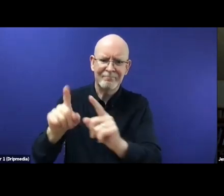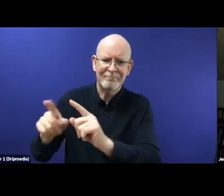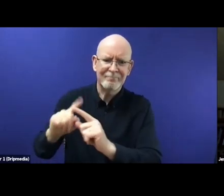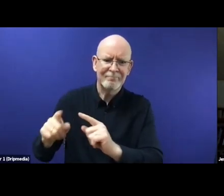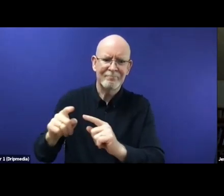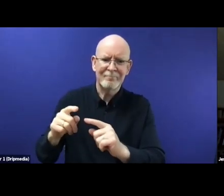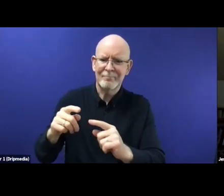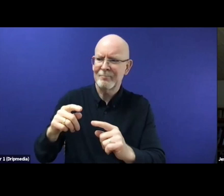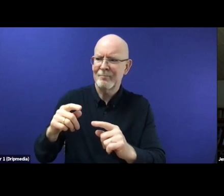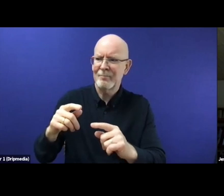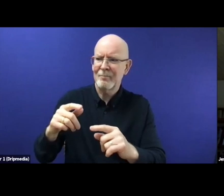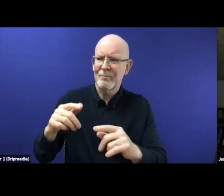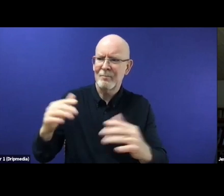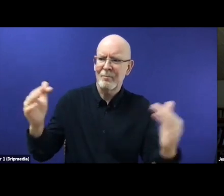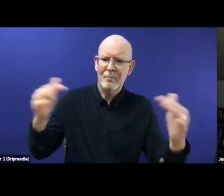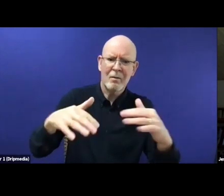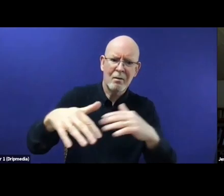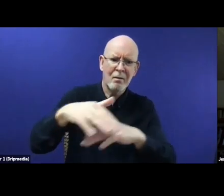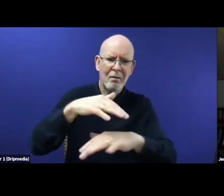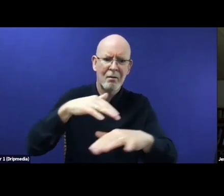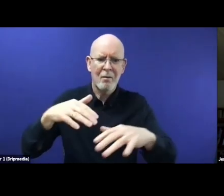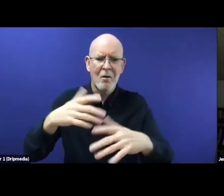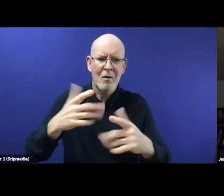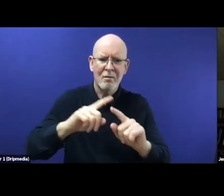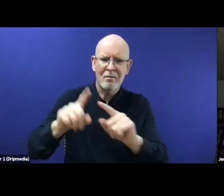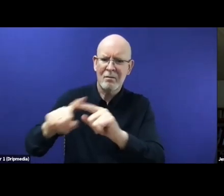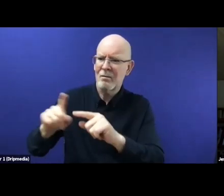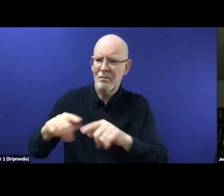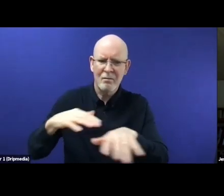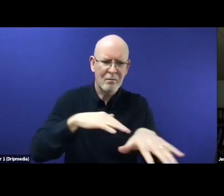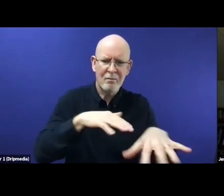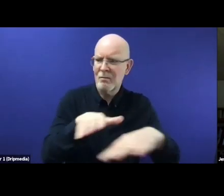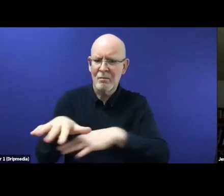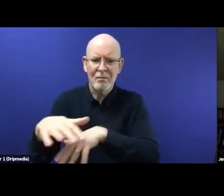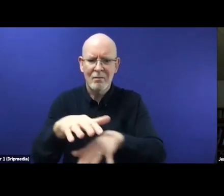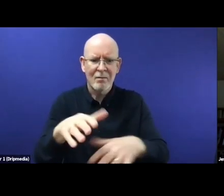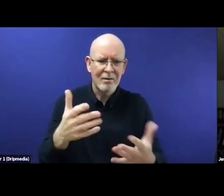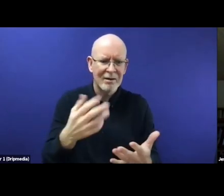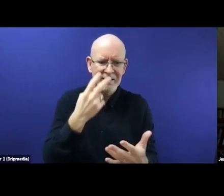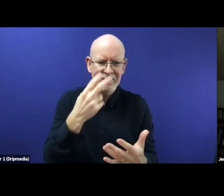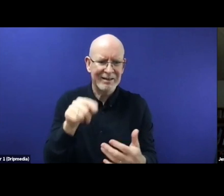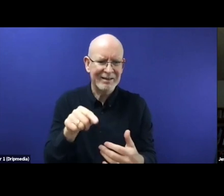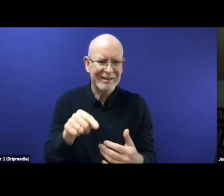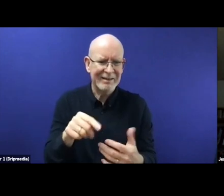the sense that if a certain country origin has a recognition rate for protection seekers